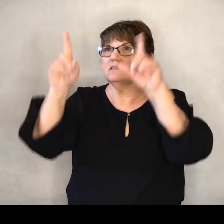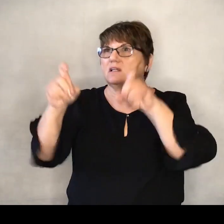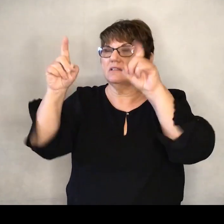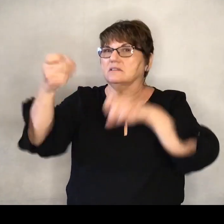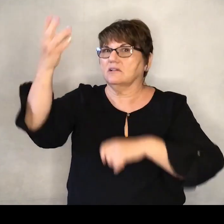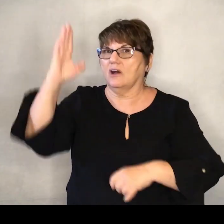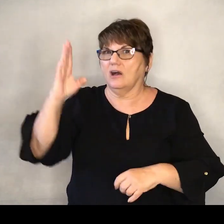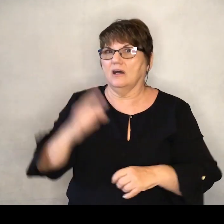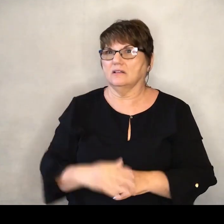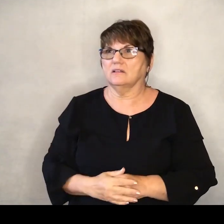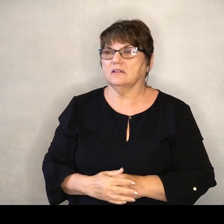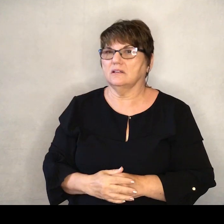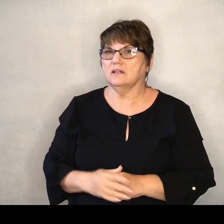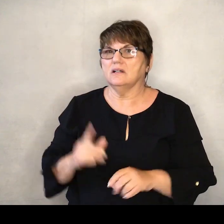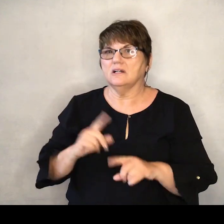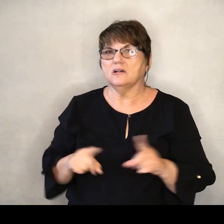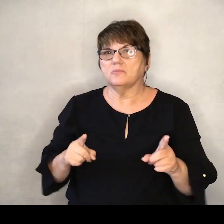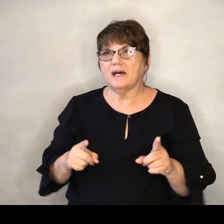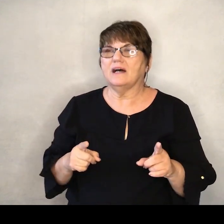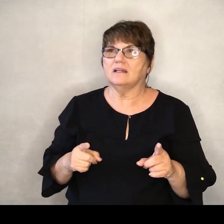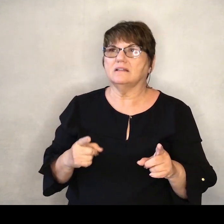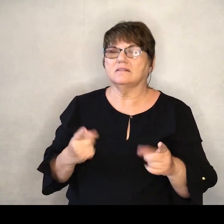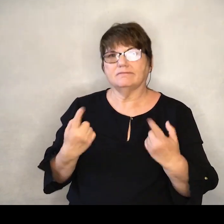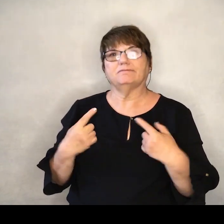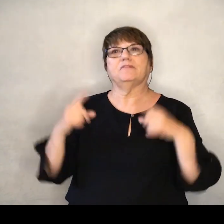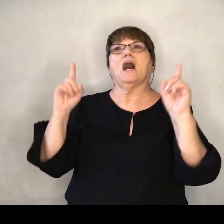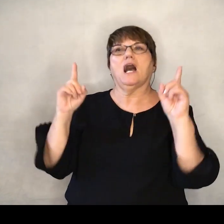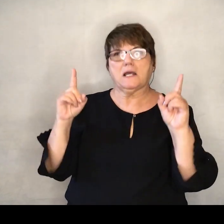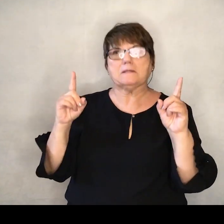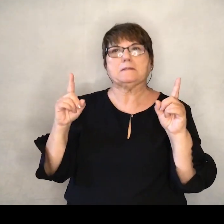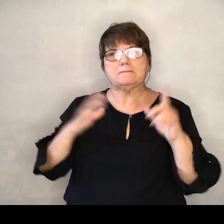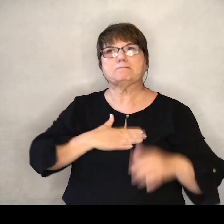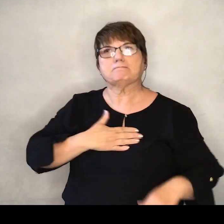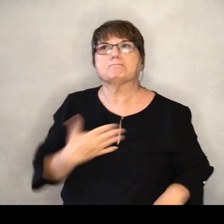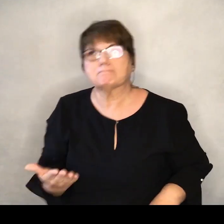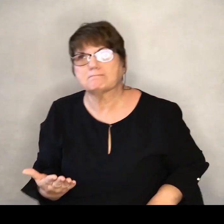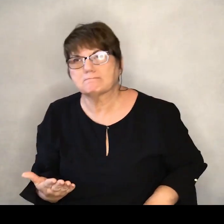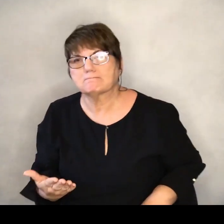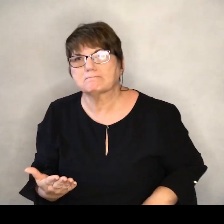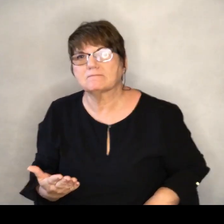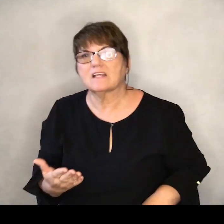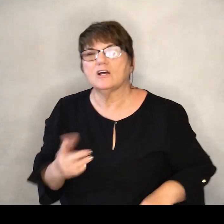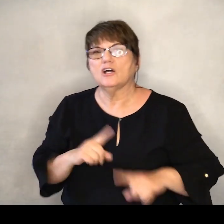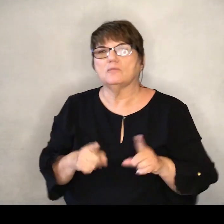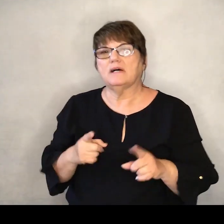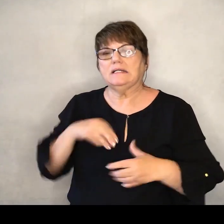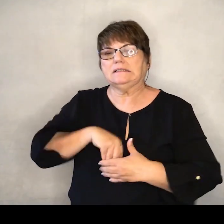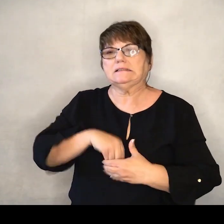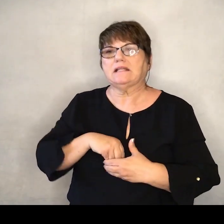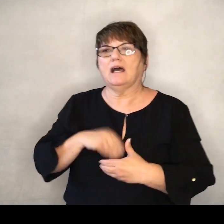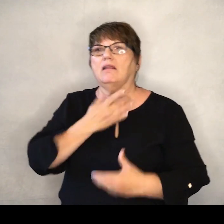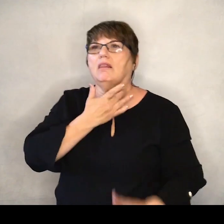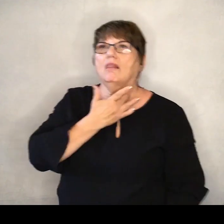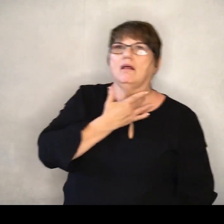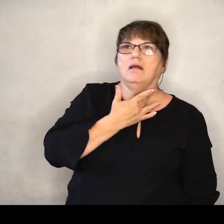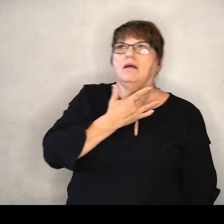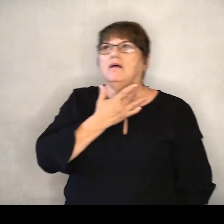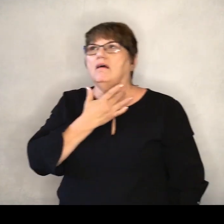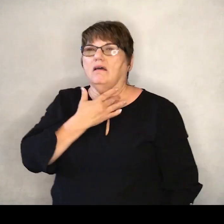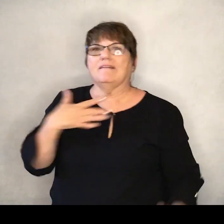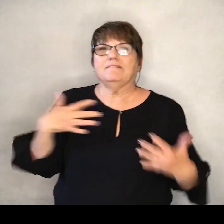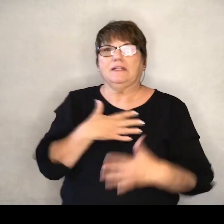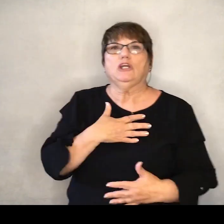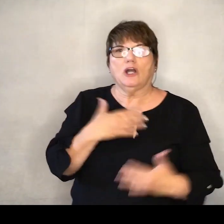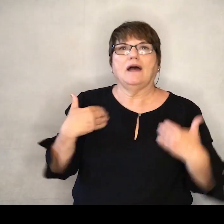But he does finally come around. He concedes, though he is still doubtful and still full of fear.